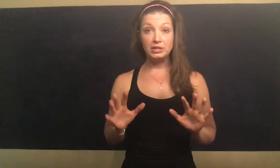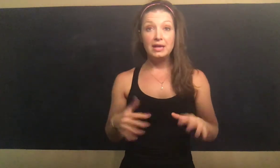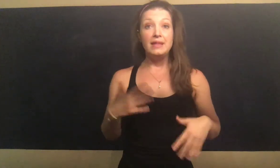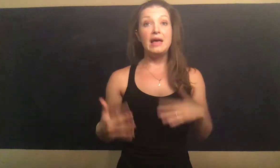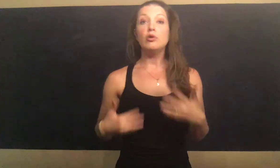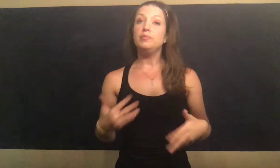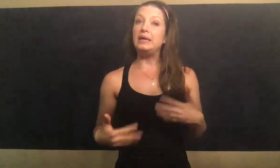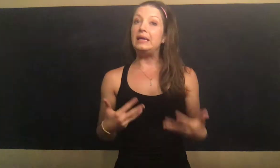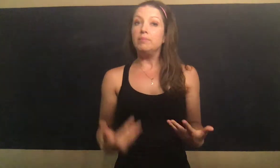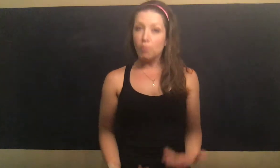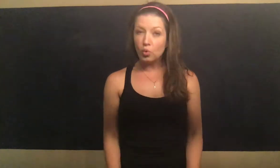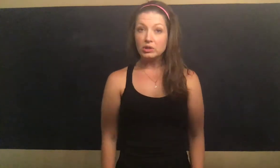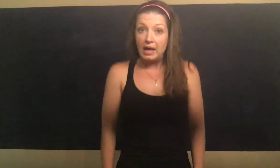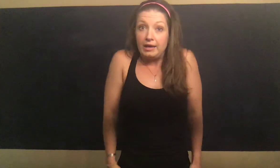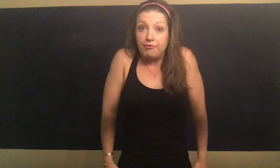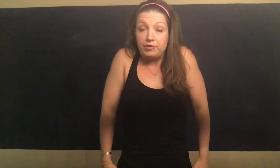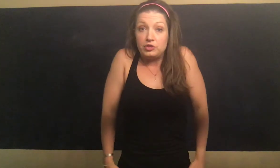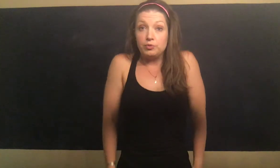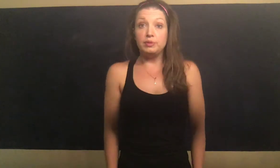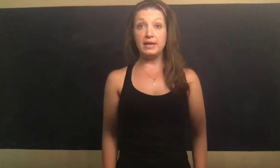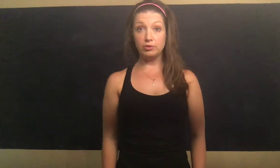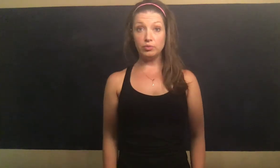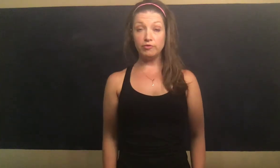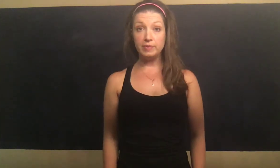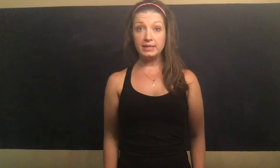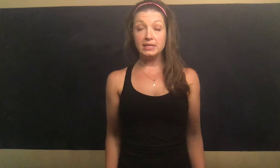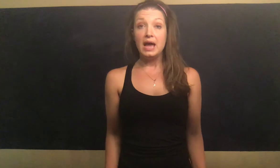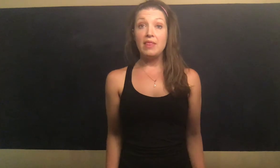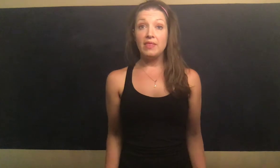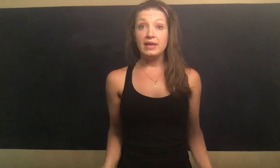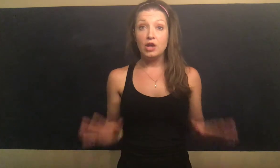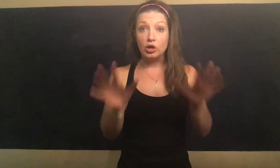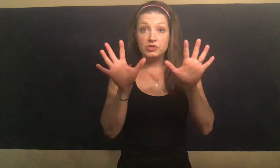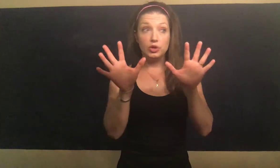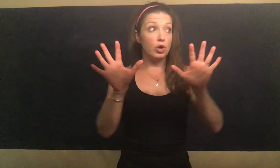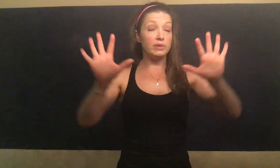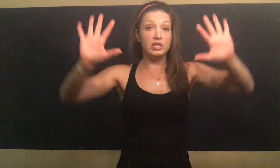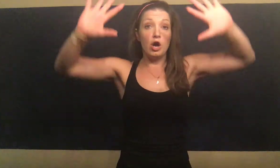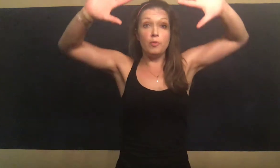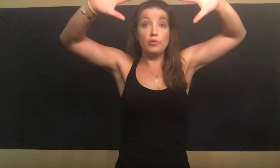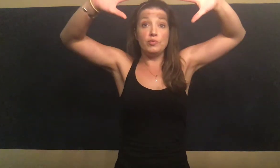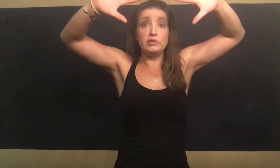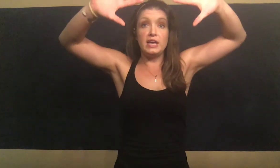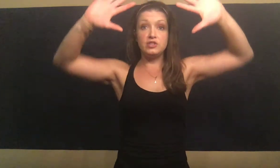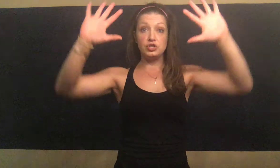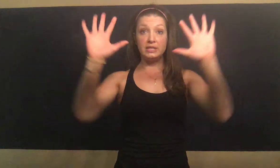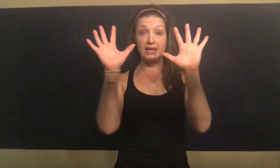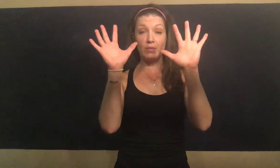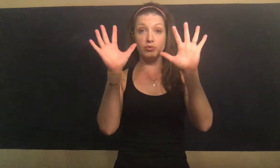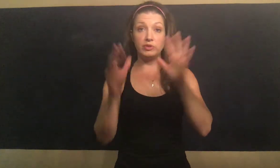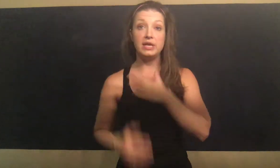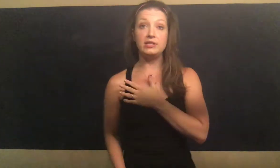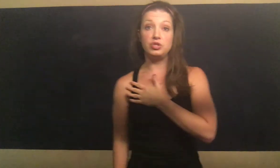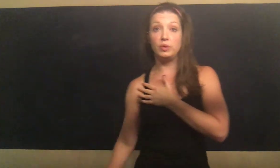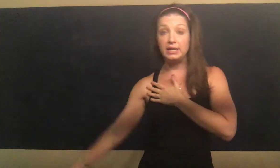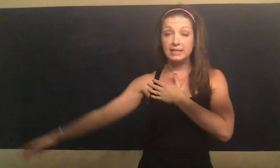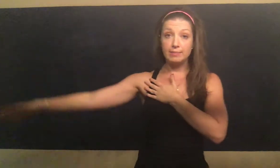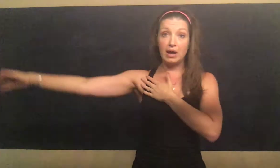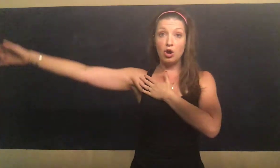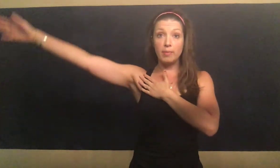That would be more like a frontal planar movement. And then they can also go into upward rotation and downward rotation. When I take my arm